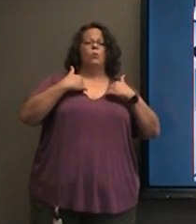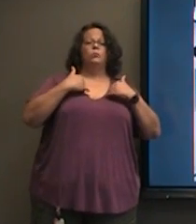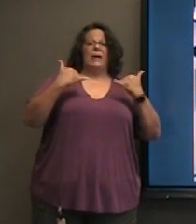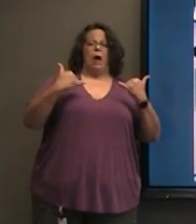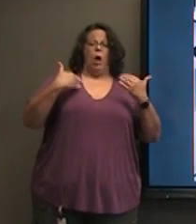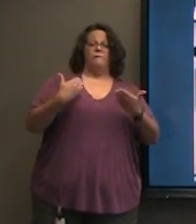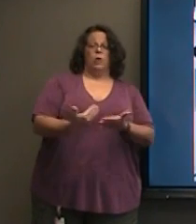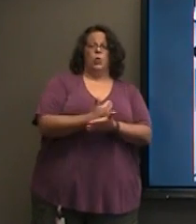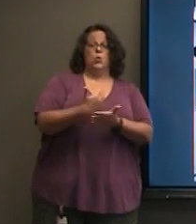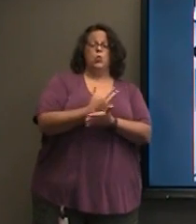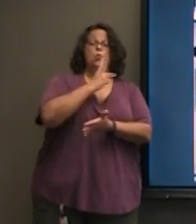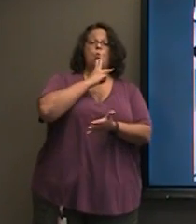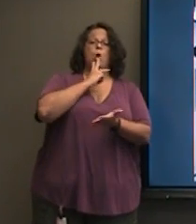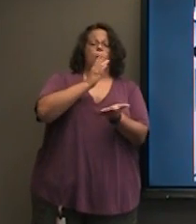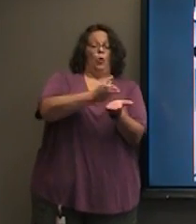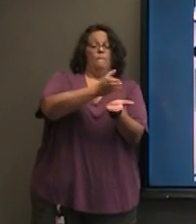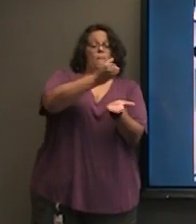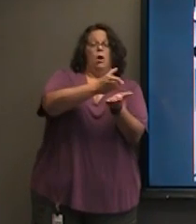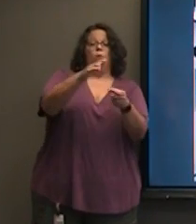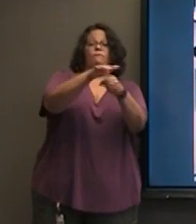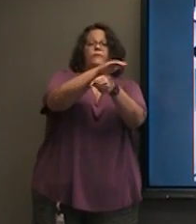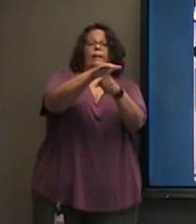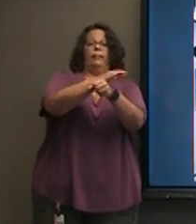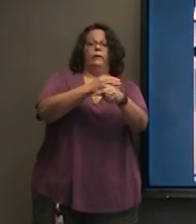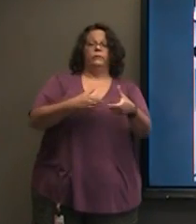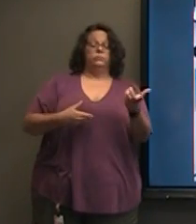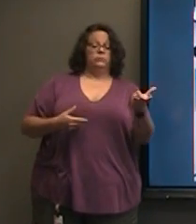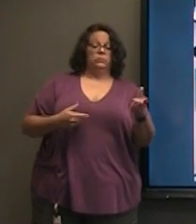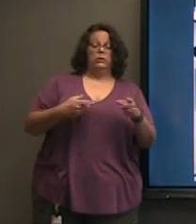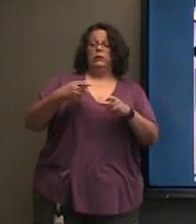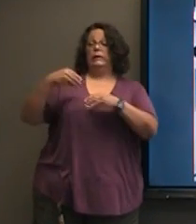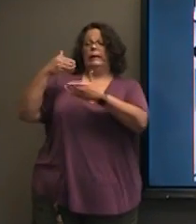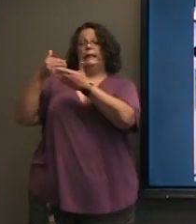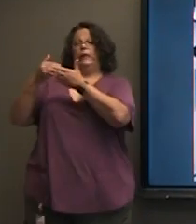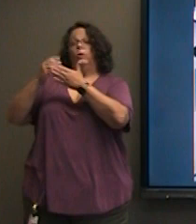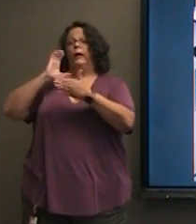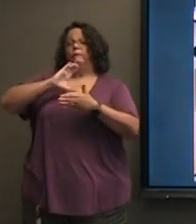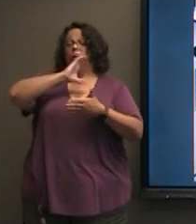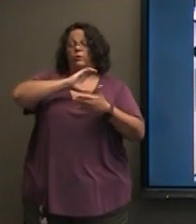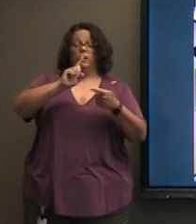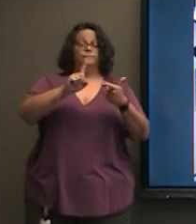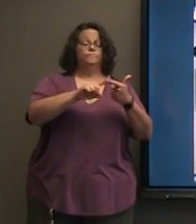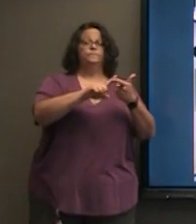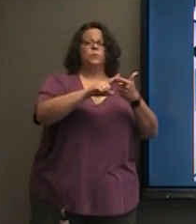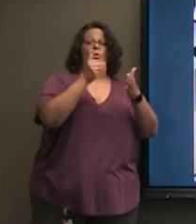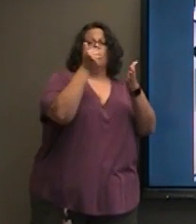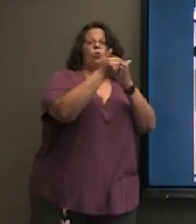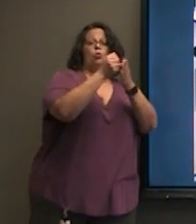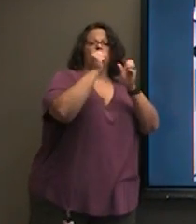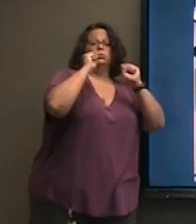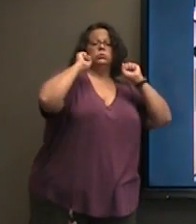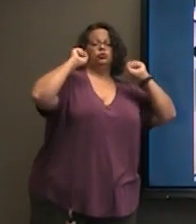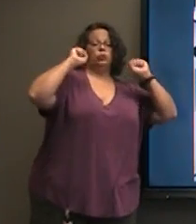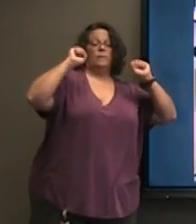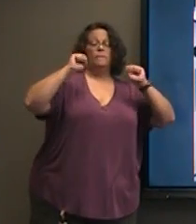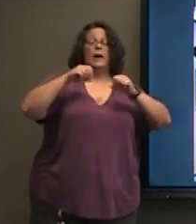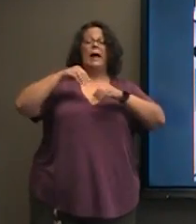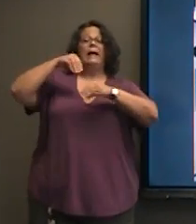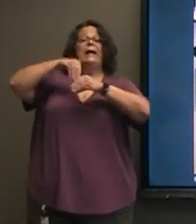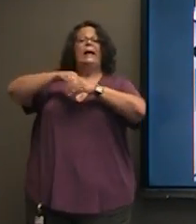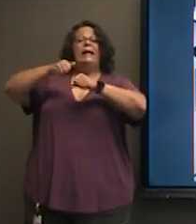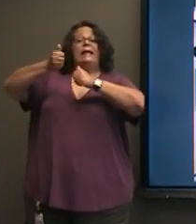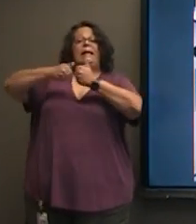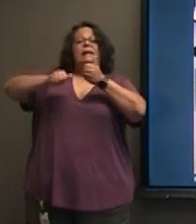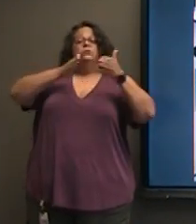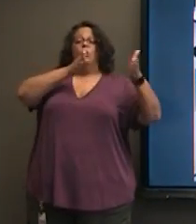right now at our cafeteria, down in our gym area, and we're going to have one installed in each one of our hallways in the course of the next